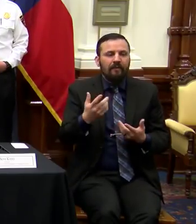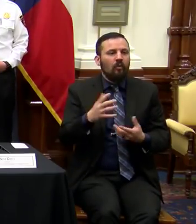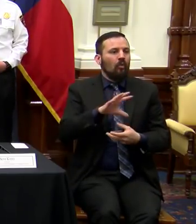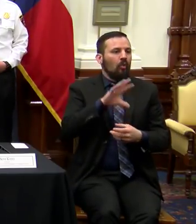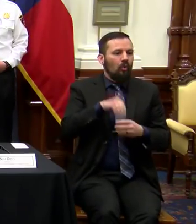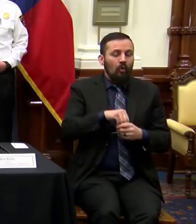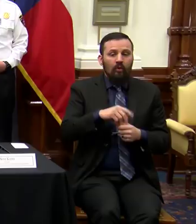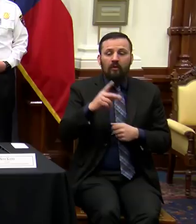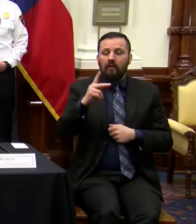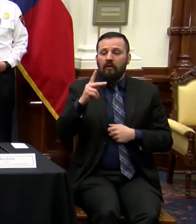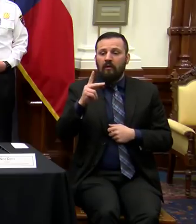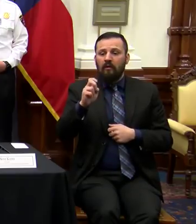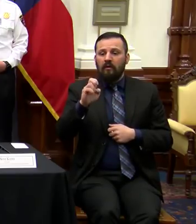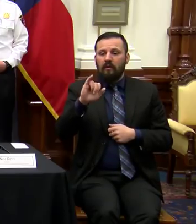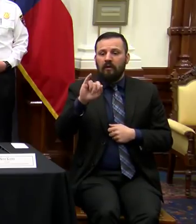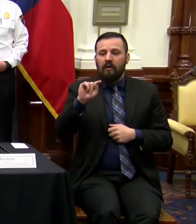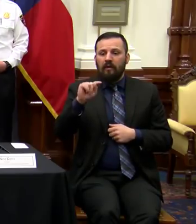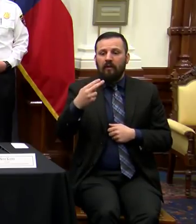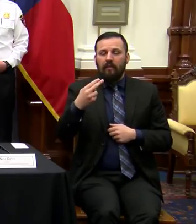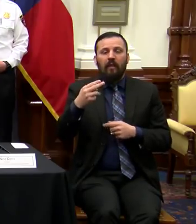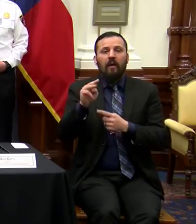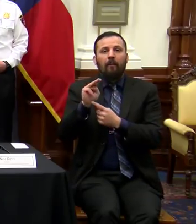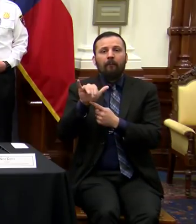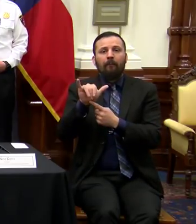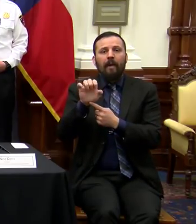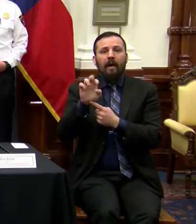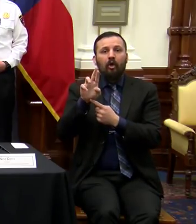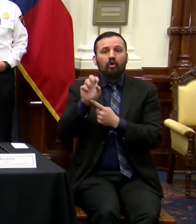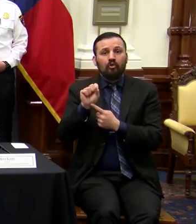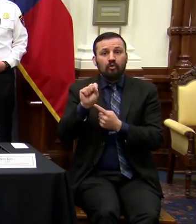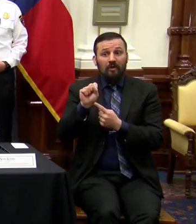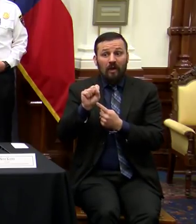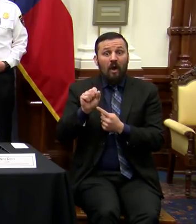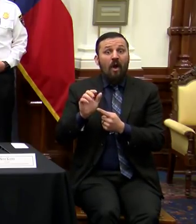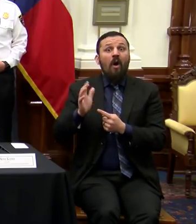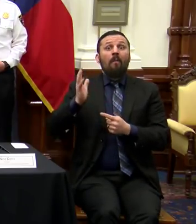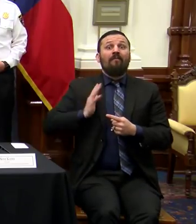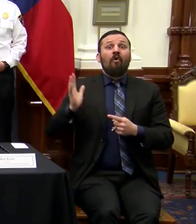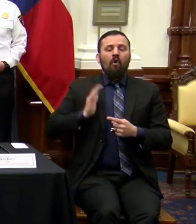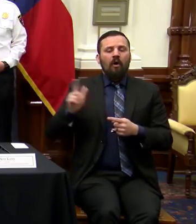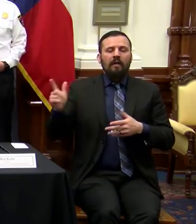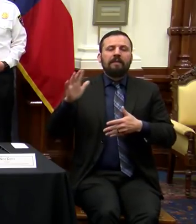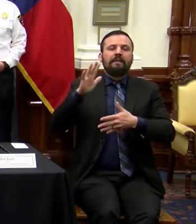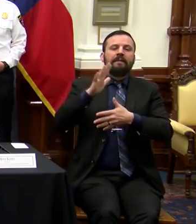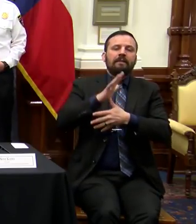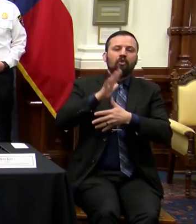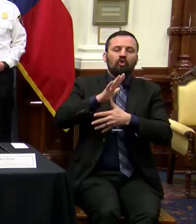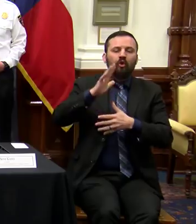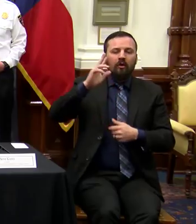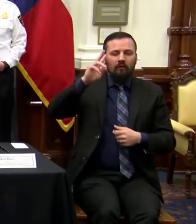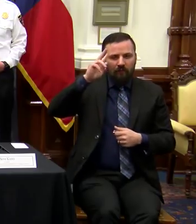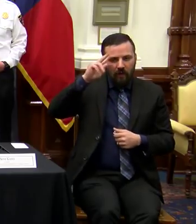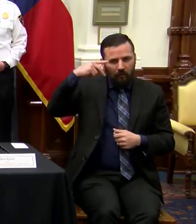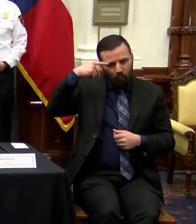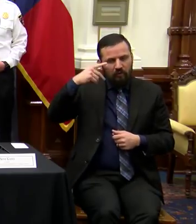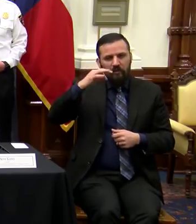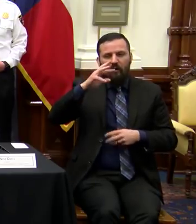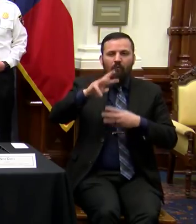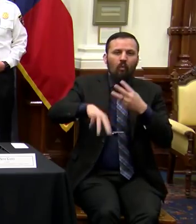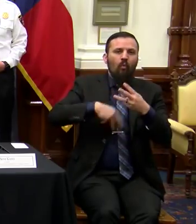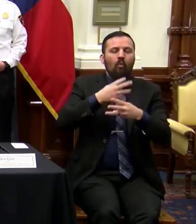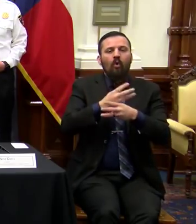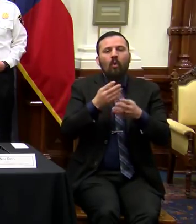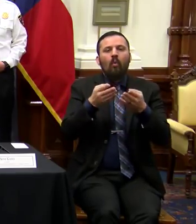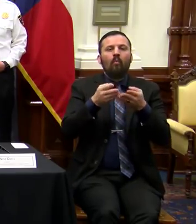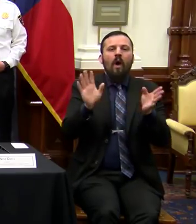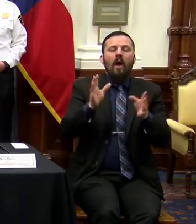Keith Myers, who before now was serving as the senior vice president of worldwide procurement